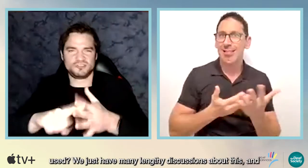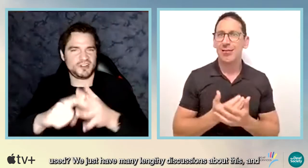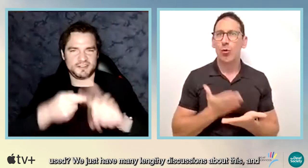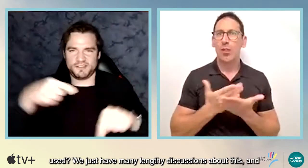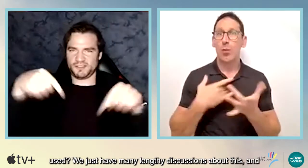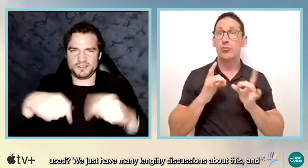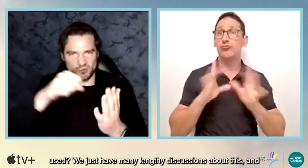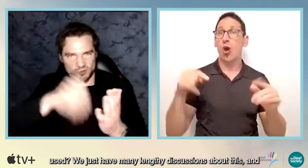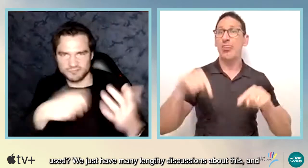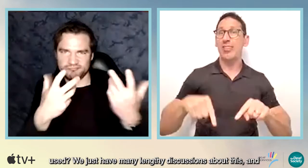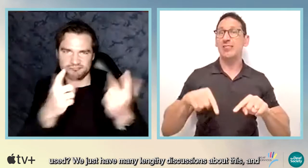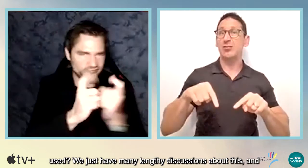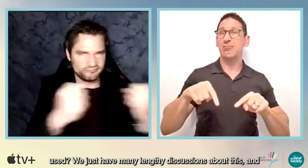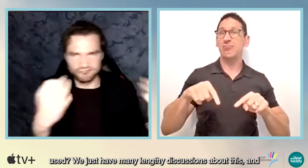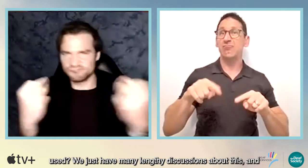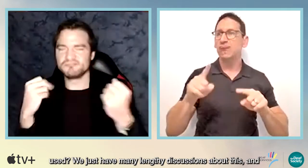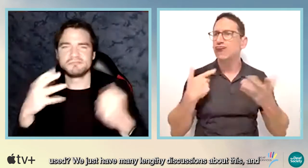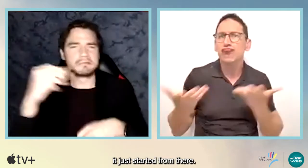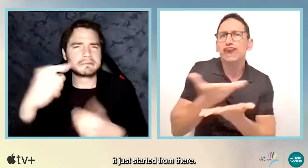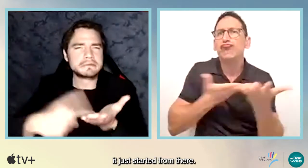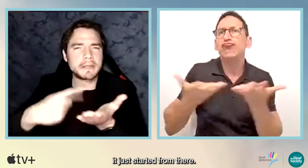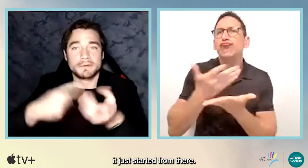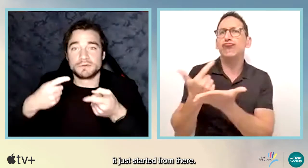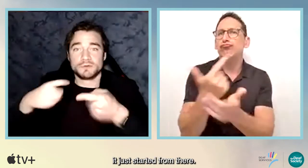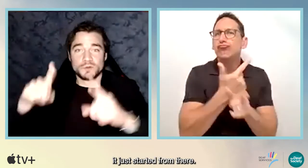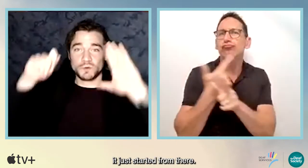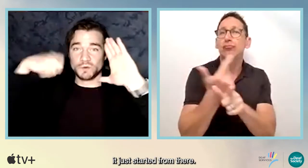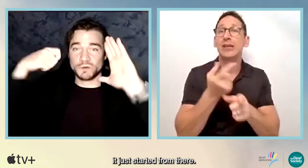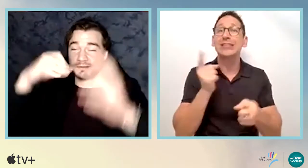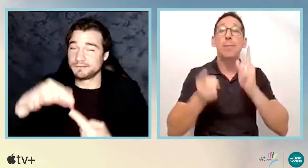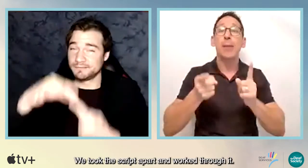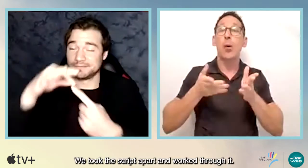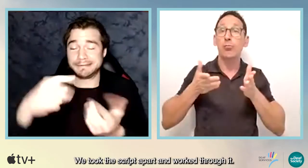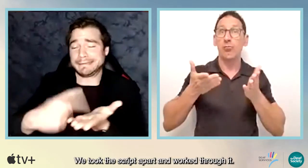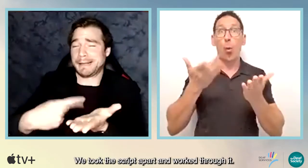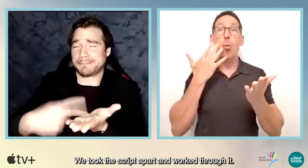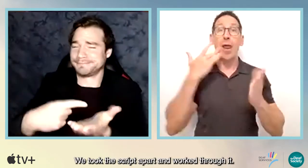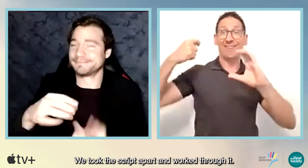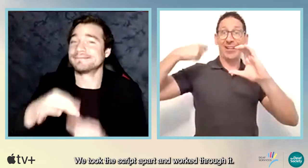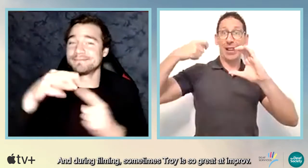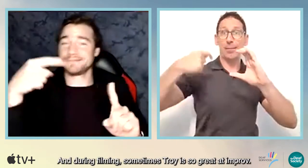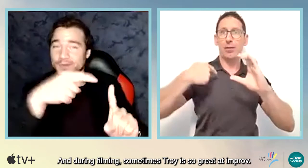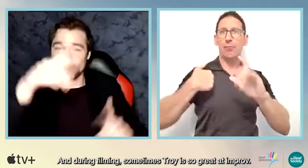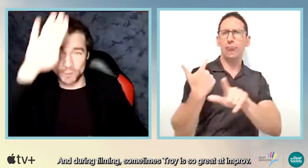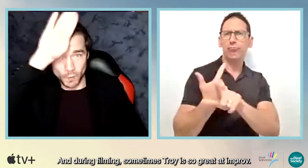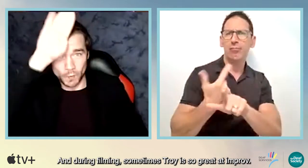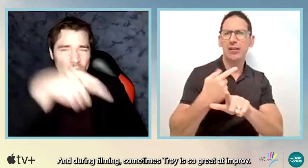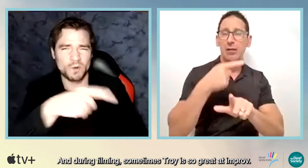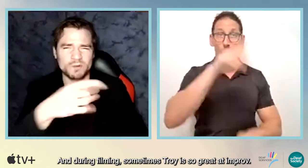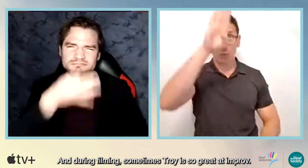many lengthy discussions about this. And it just started from there. We took the script apart and worked through it. And during filming,